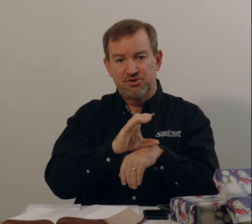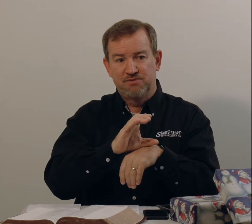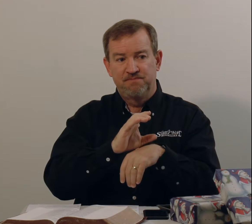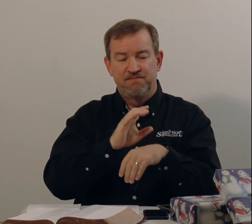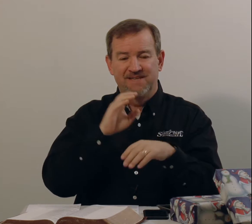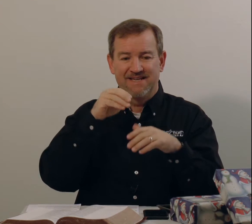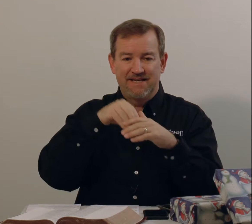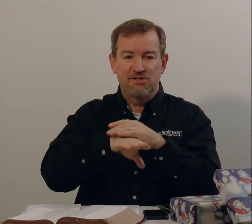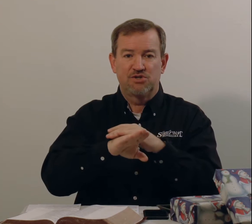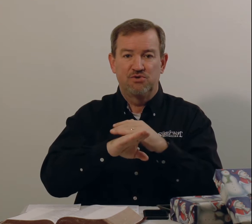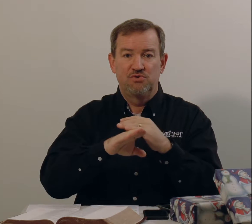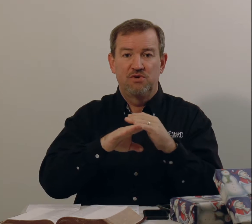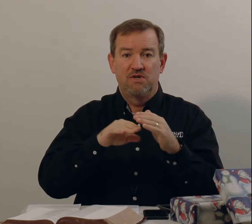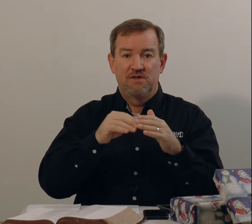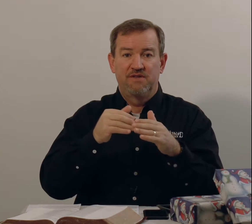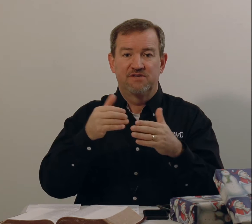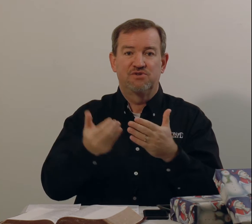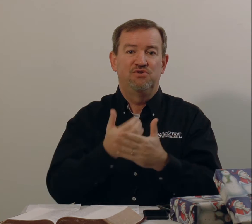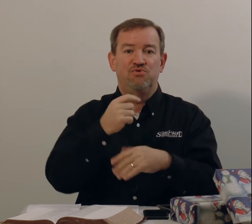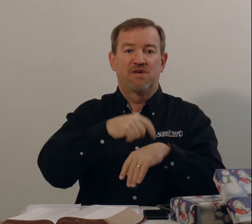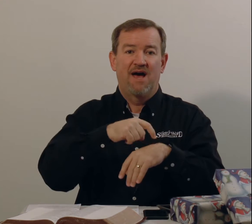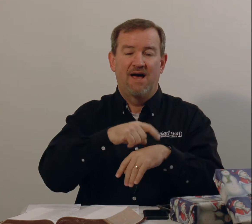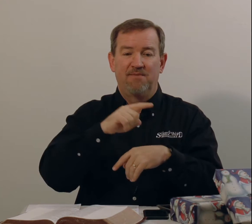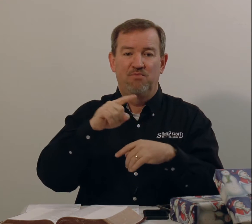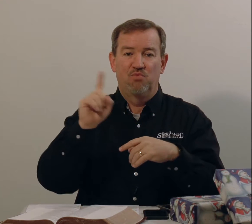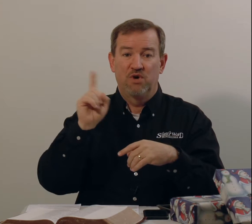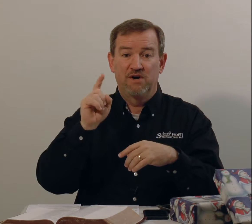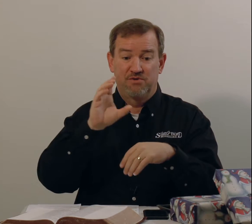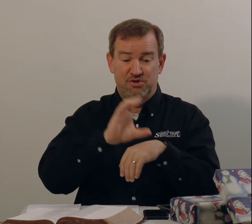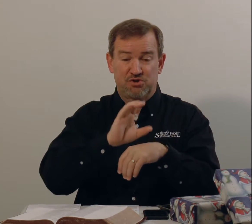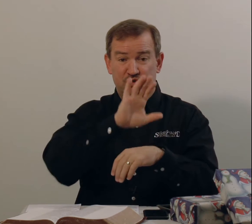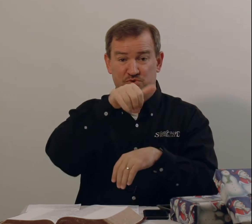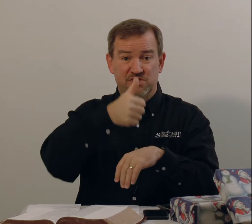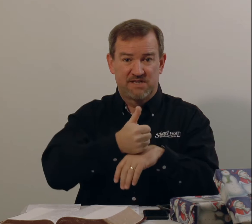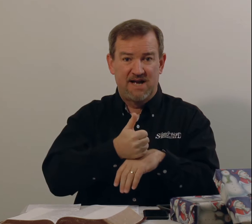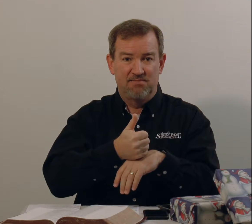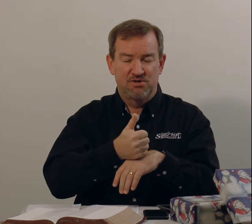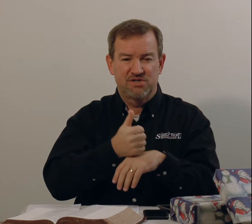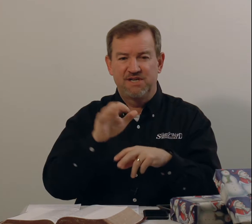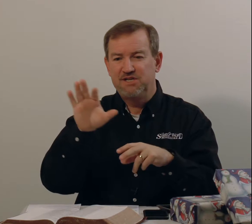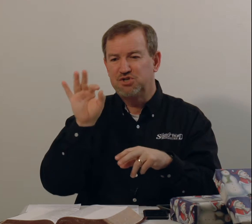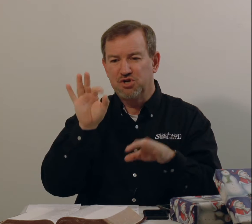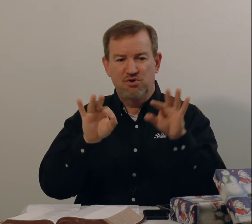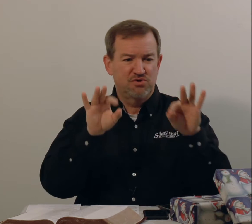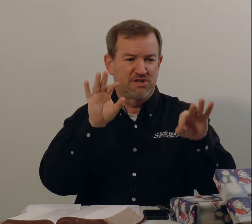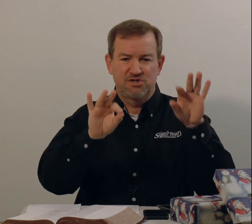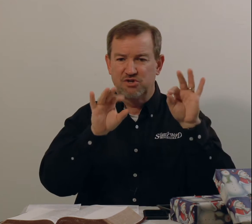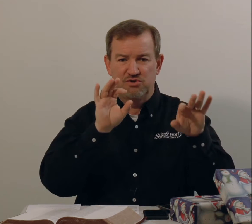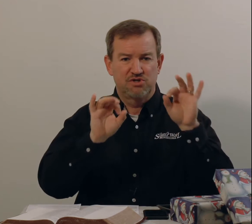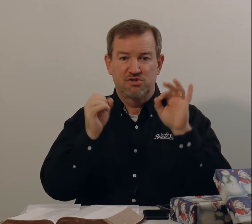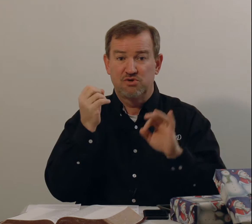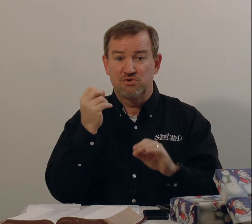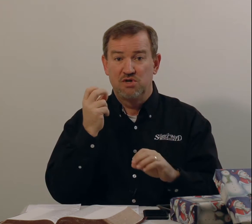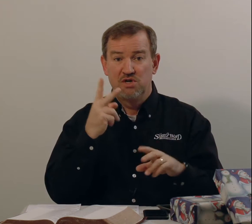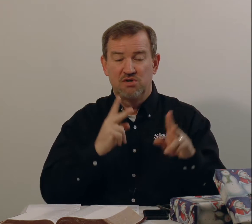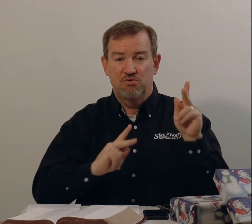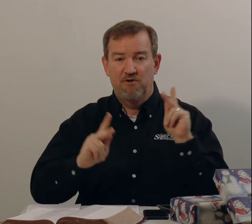into this new time where the church was established. And he chose and he chose and he chose 12